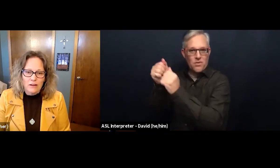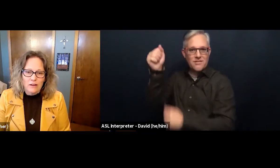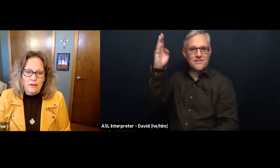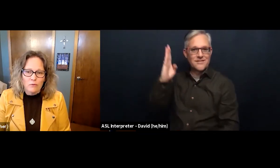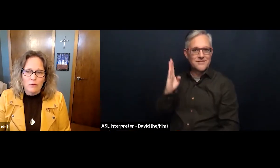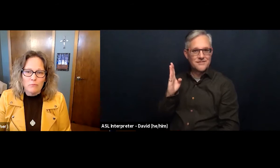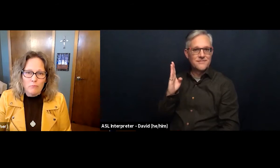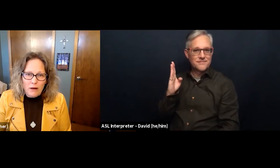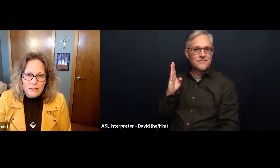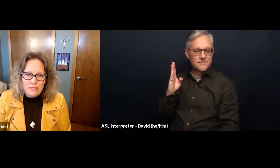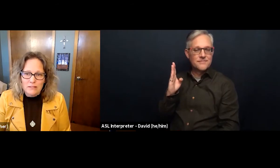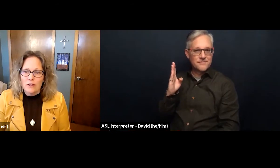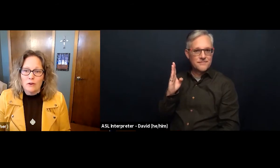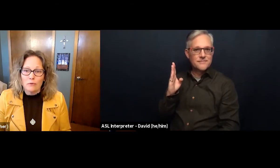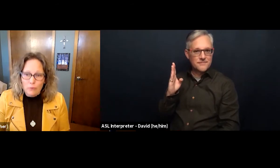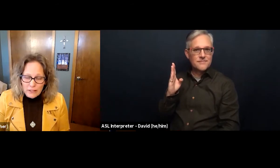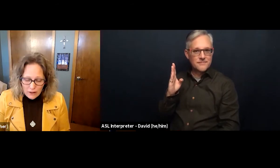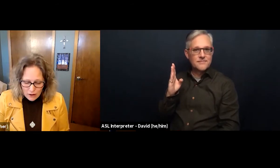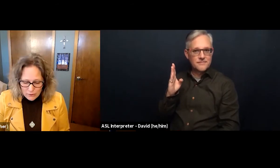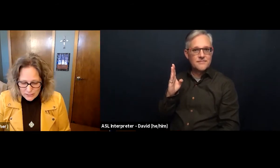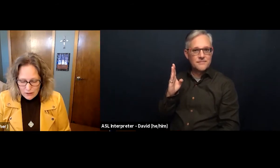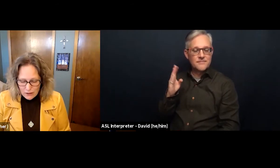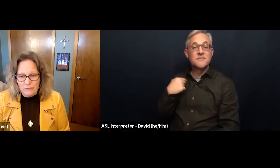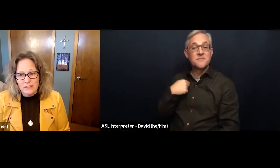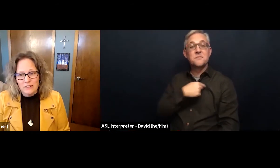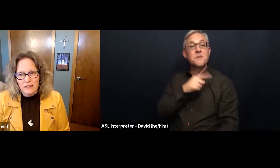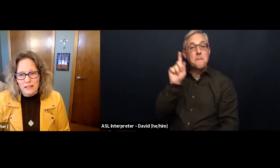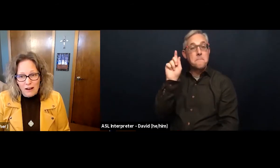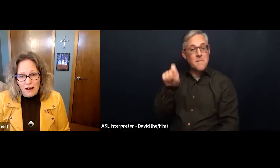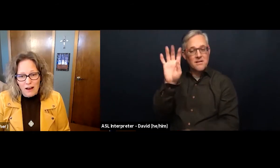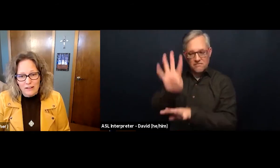We must root ourselves in God.